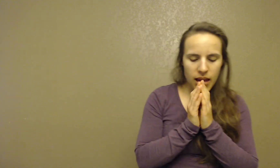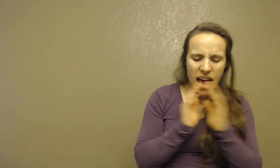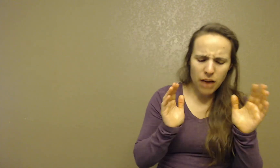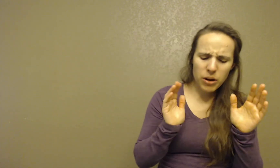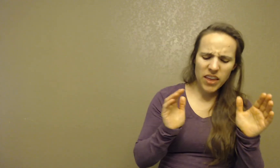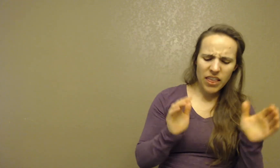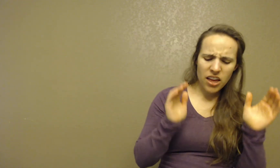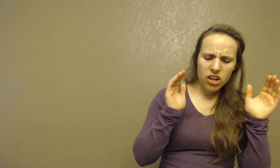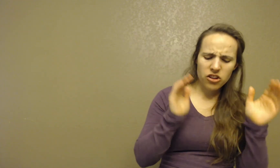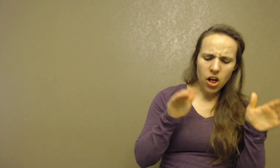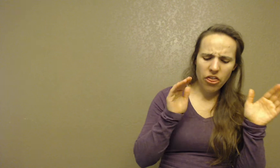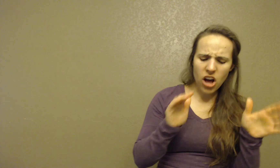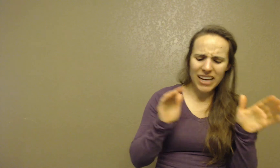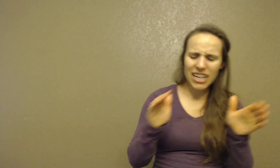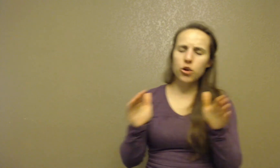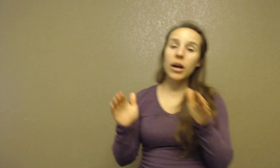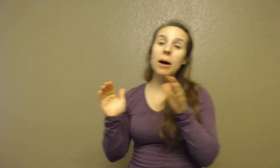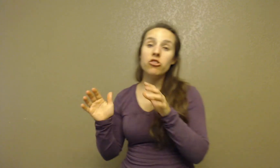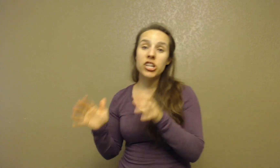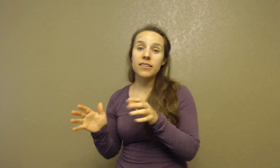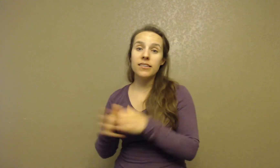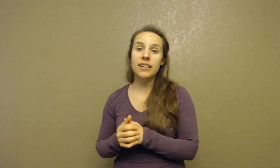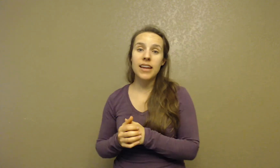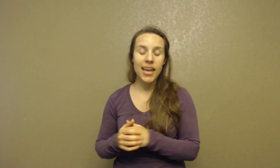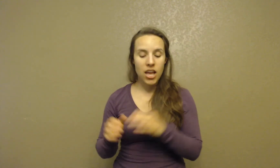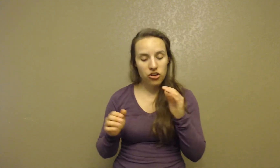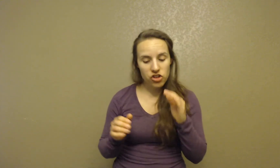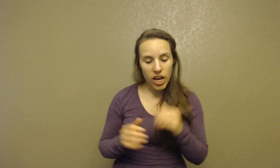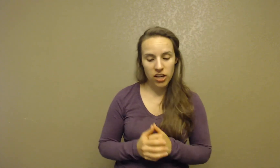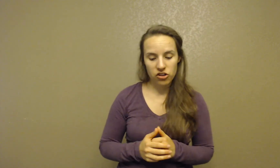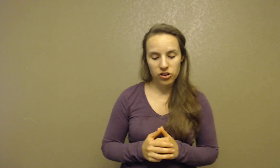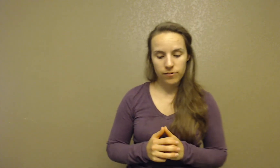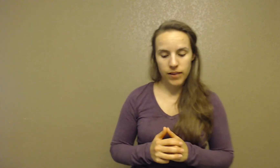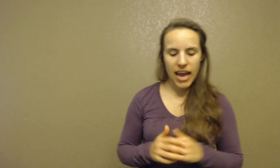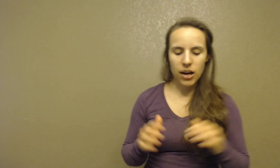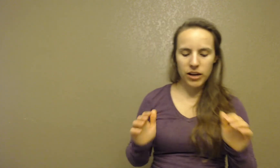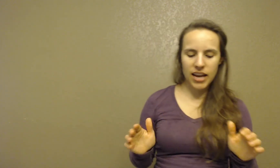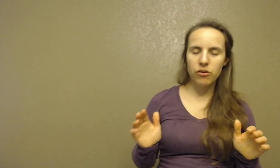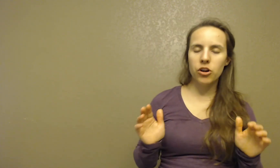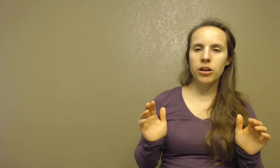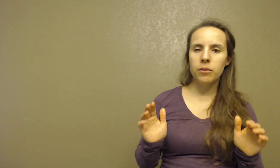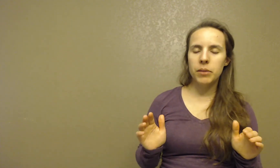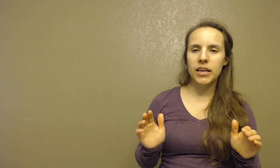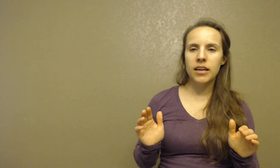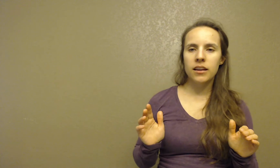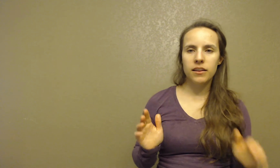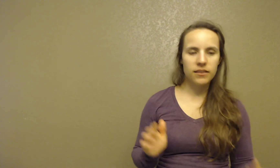Everything that Saul thought he knew about Jesus that day changed. And it would never be the